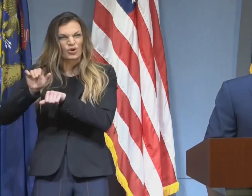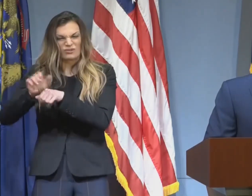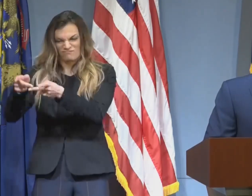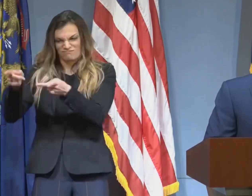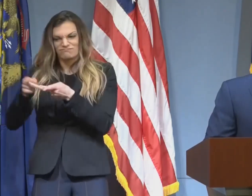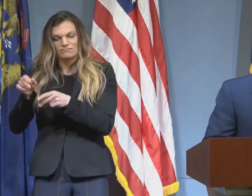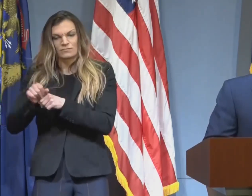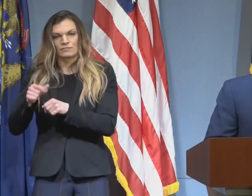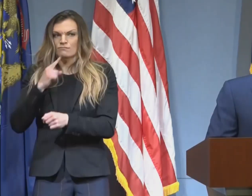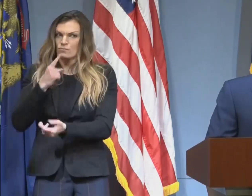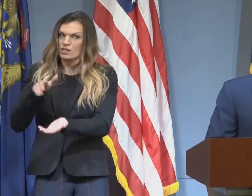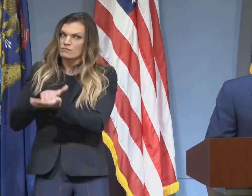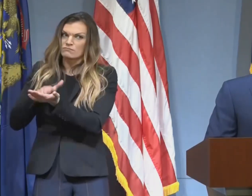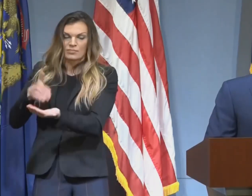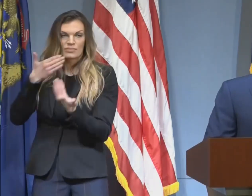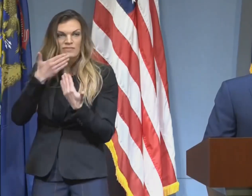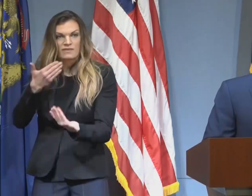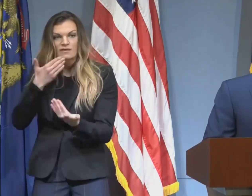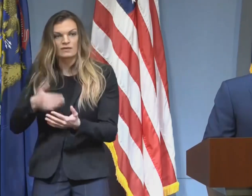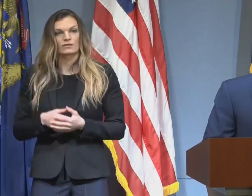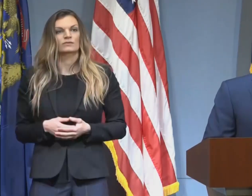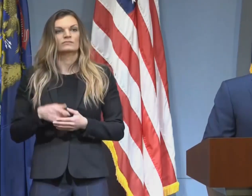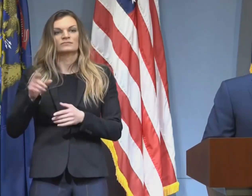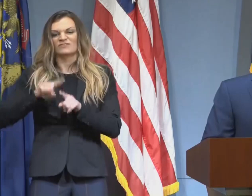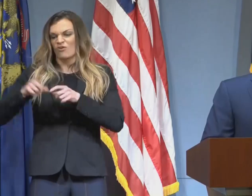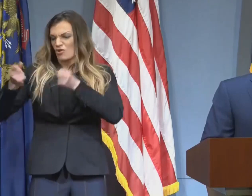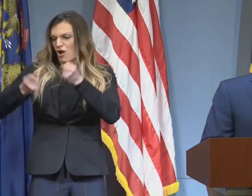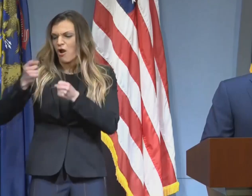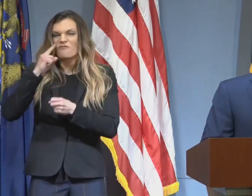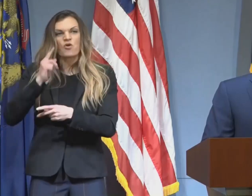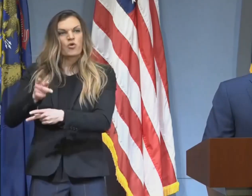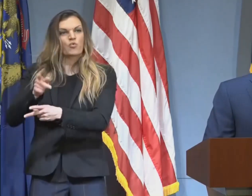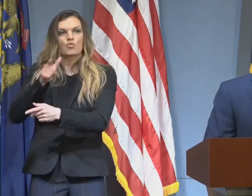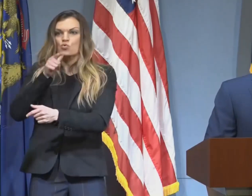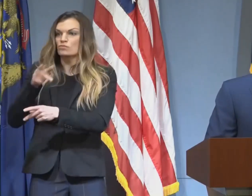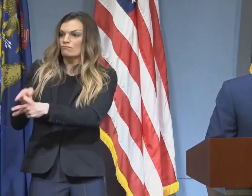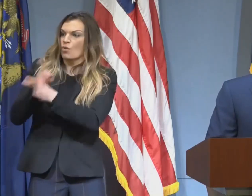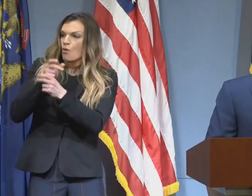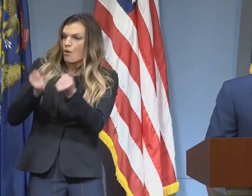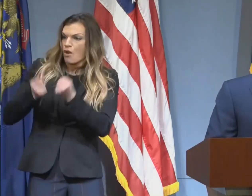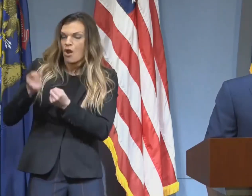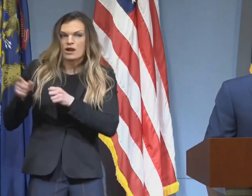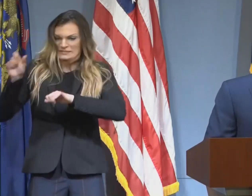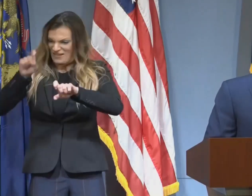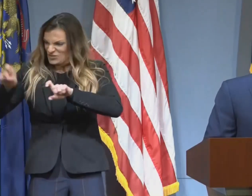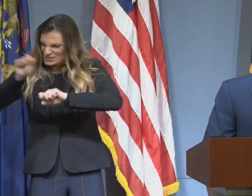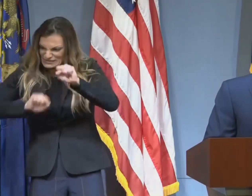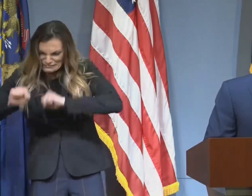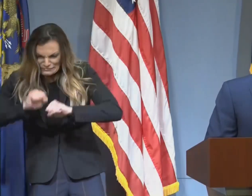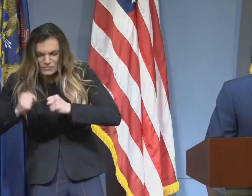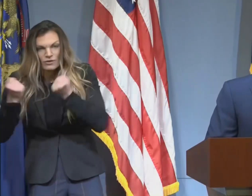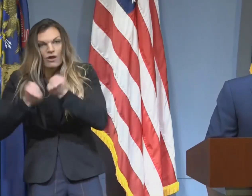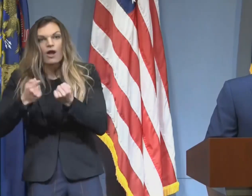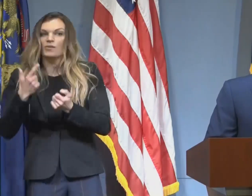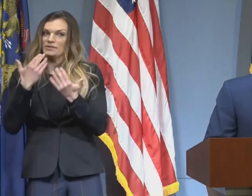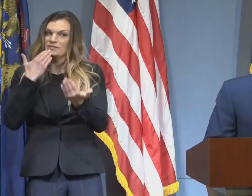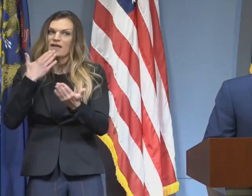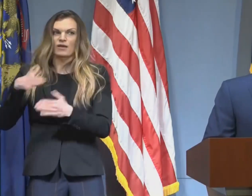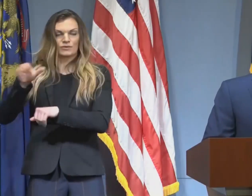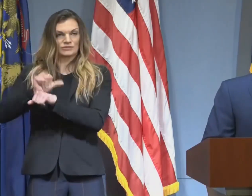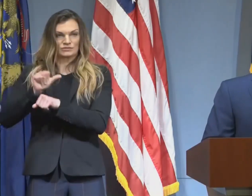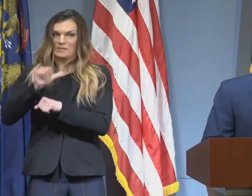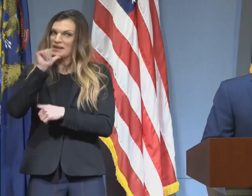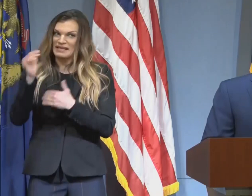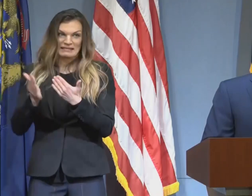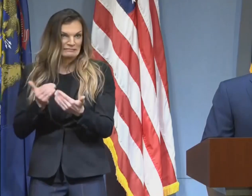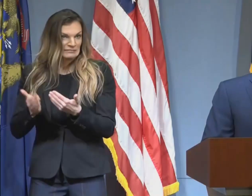service, loaner vehicles for customers, and the staff who have guided customers through these new processes. You have stepped